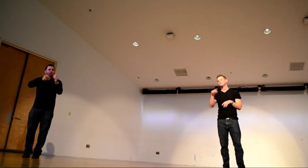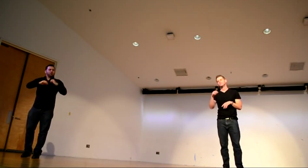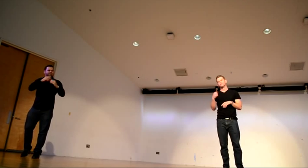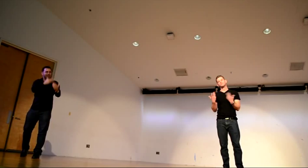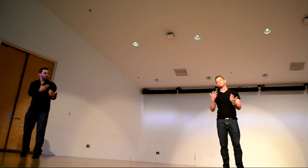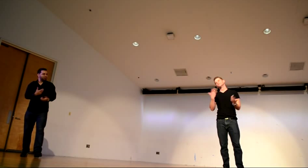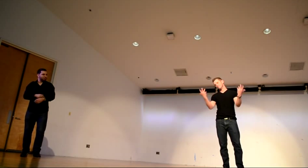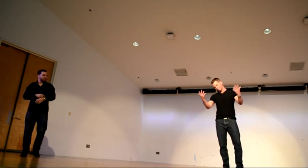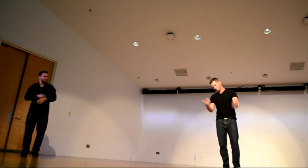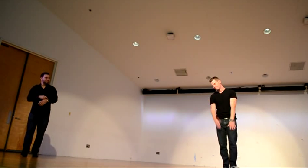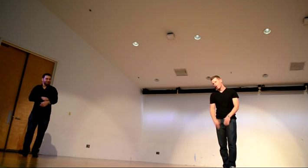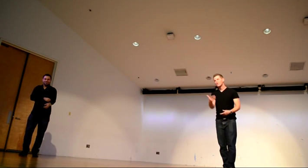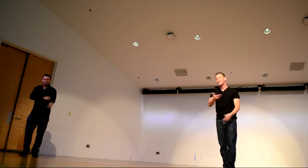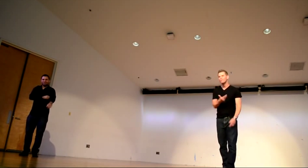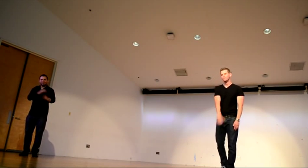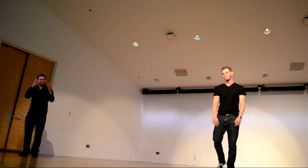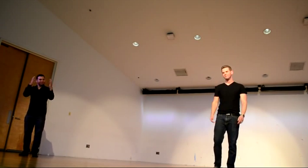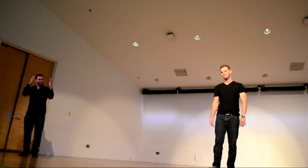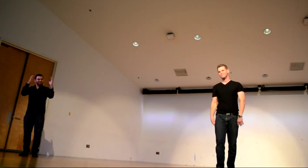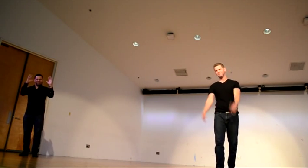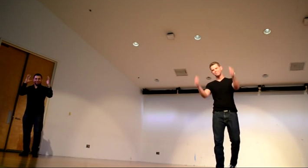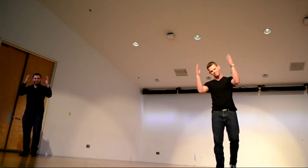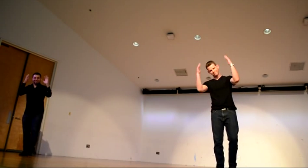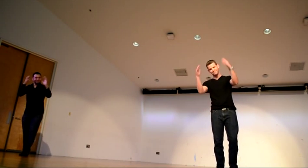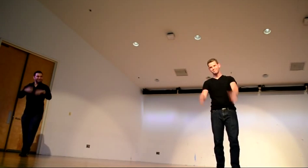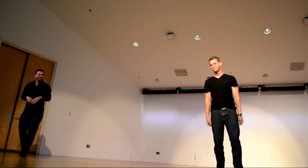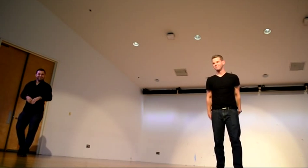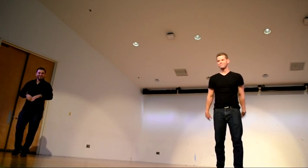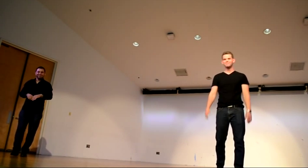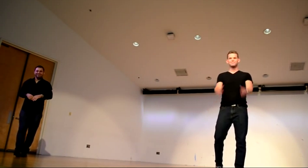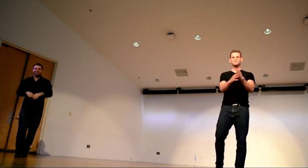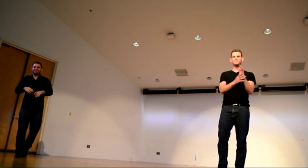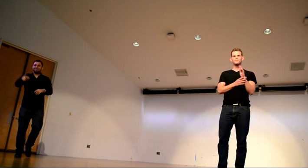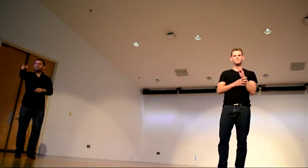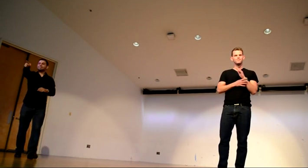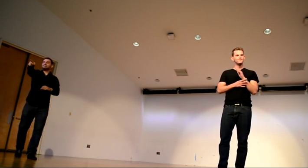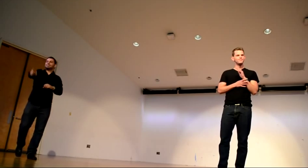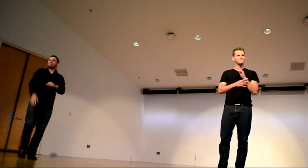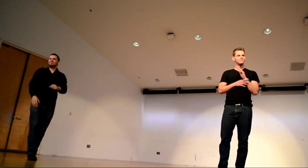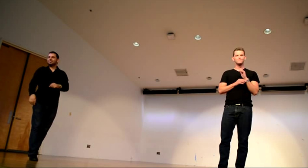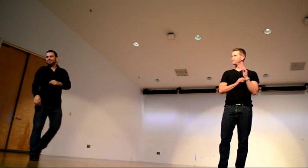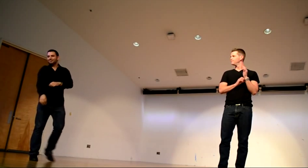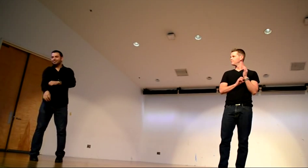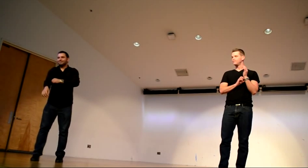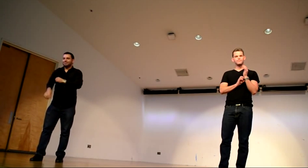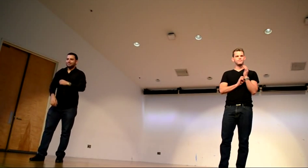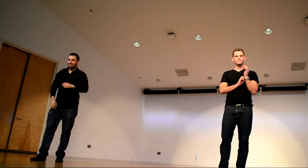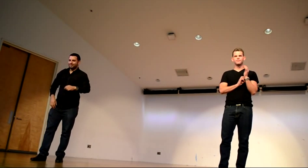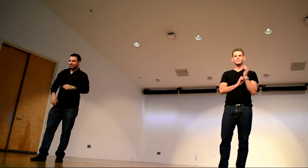everybody involved in the show do they thank you for that yeah yeah you're welcome yeah um what's your opinion on